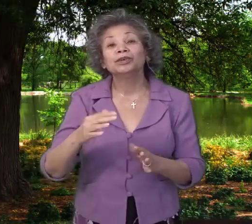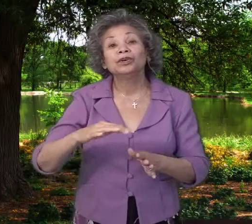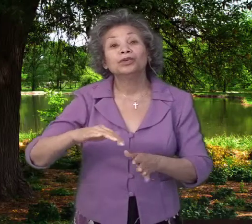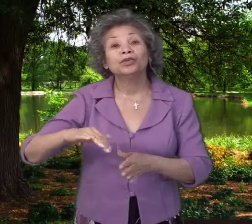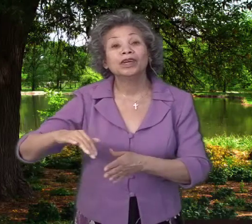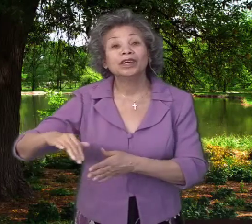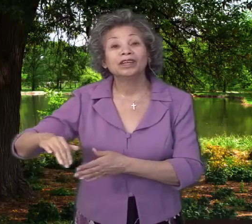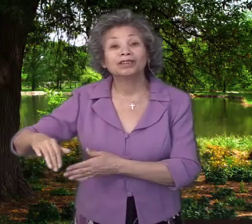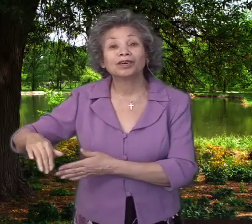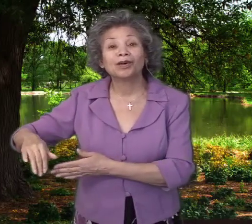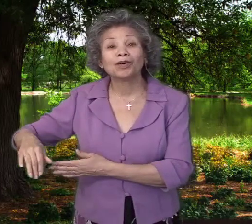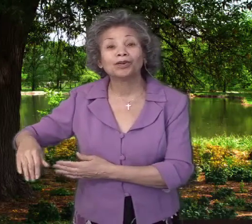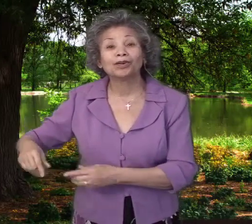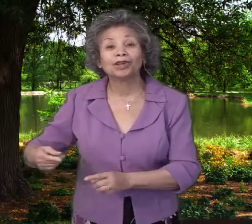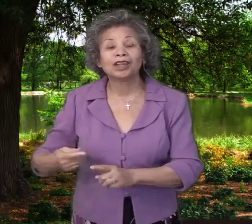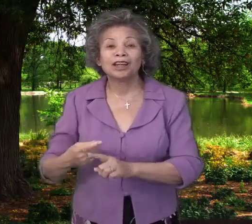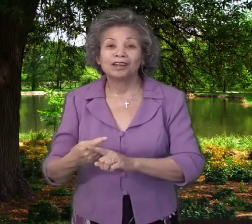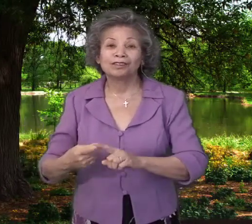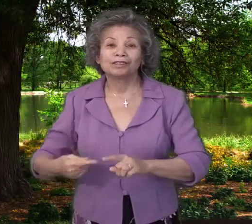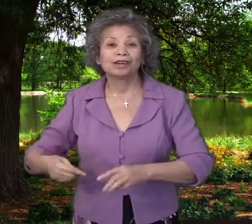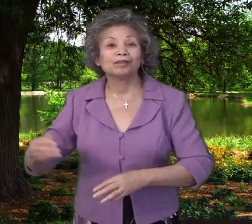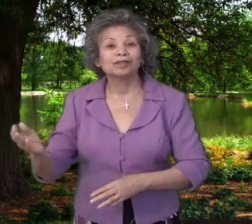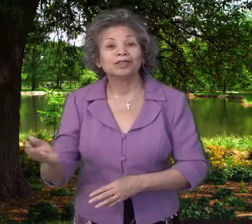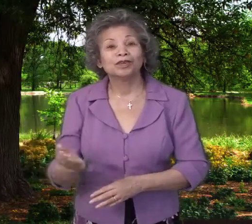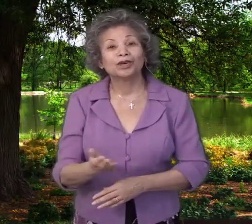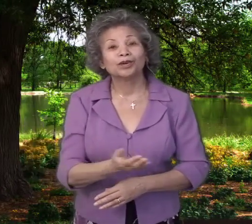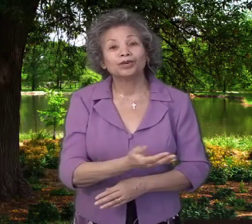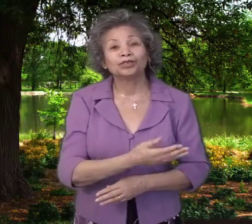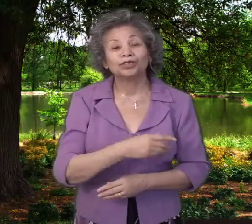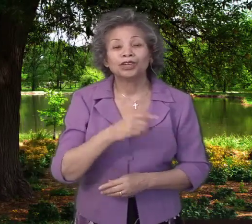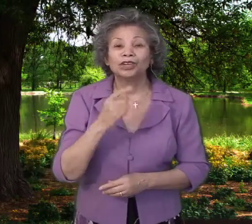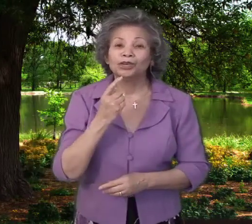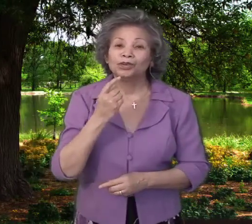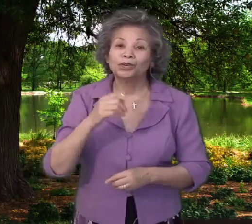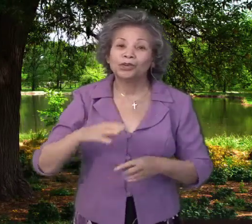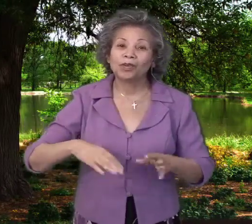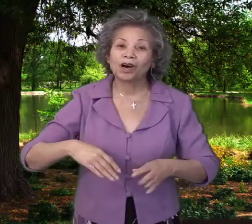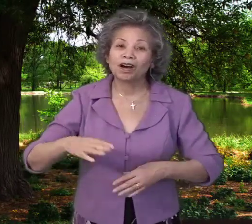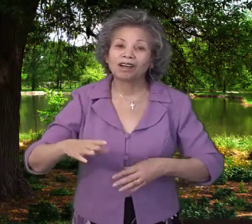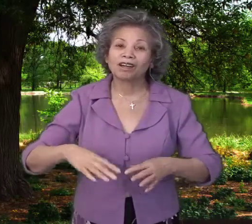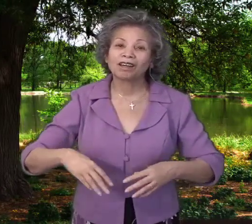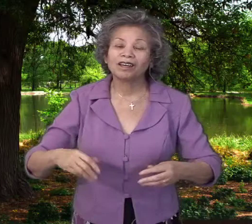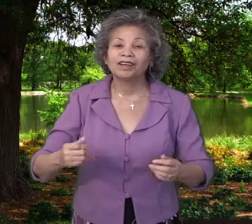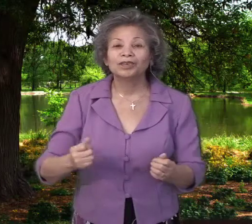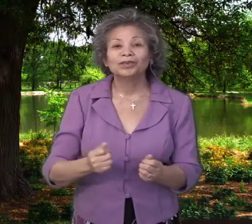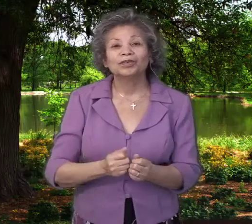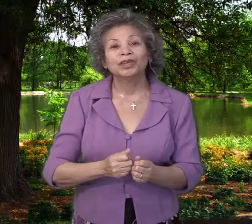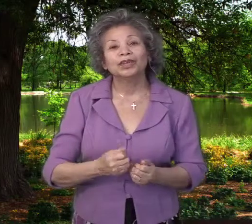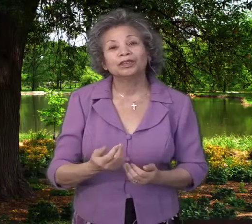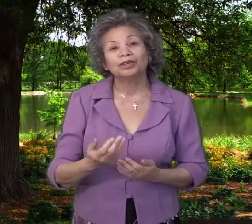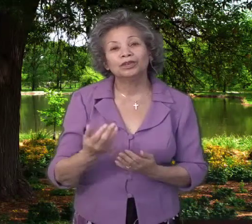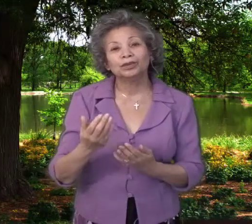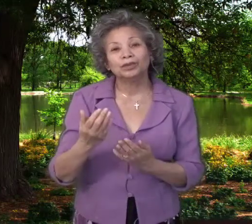withhold from those who walk with you.